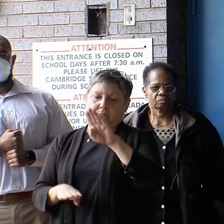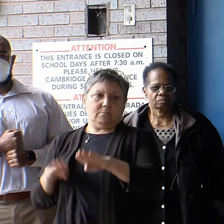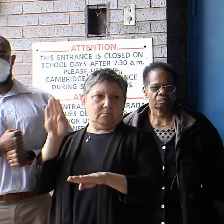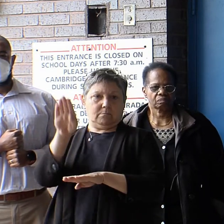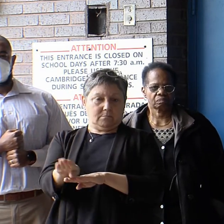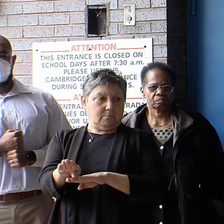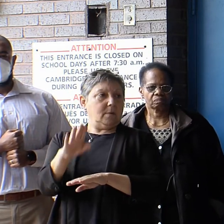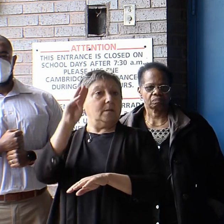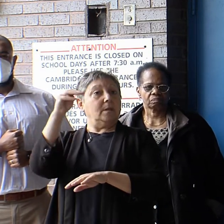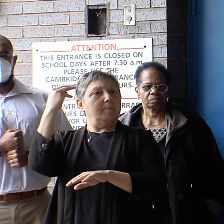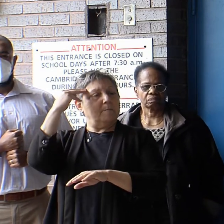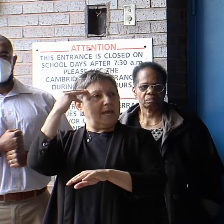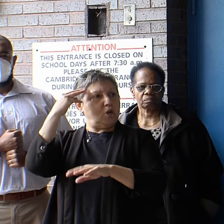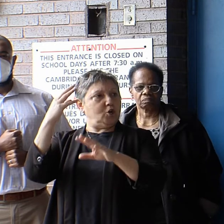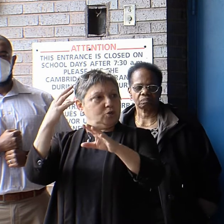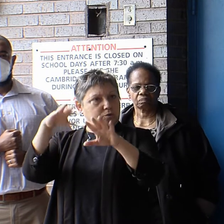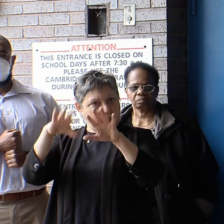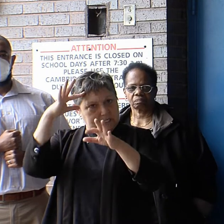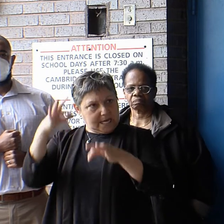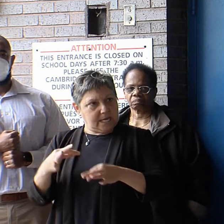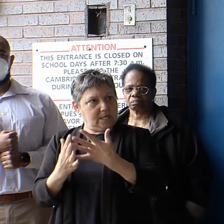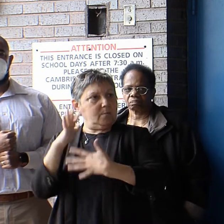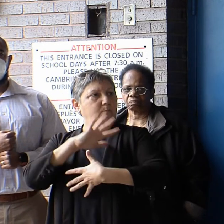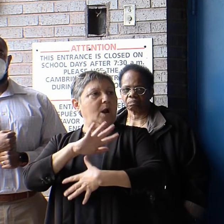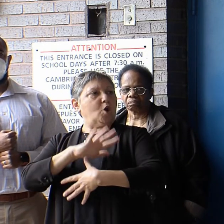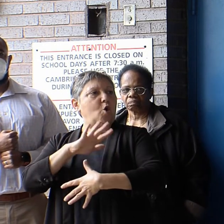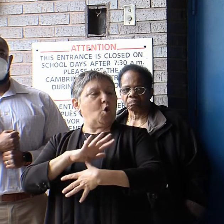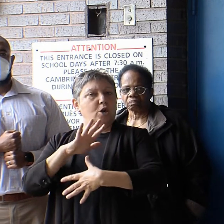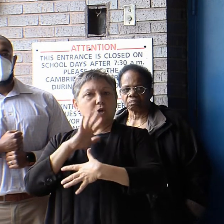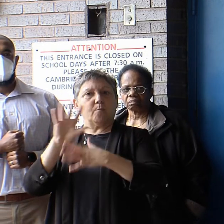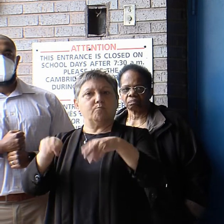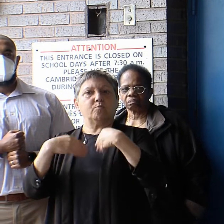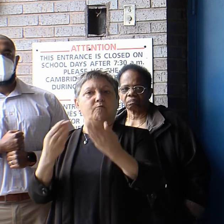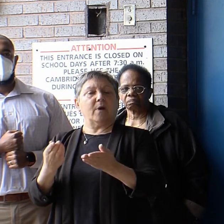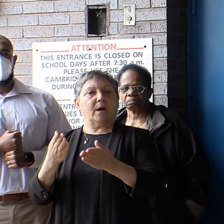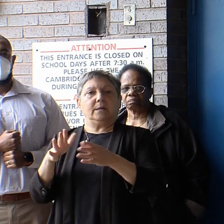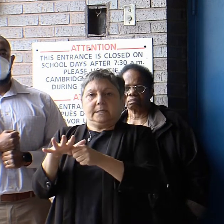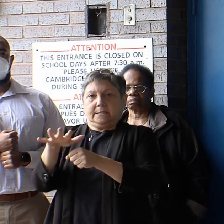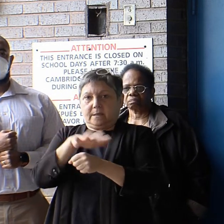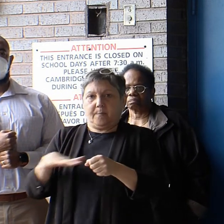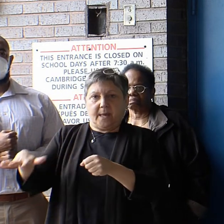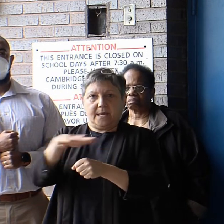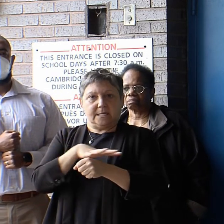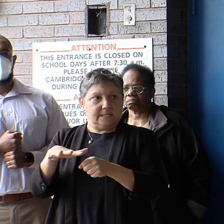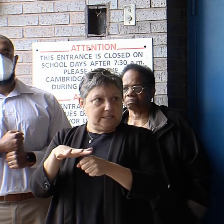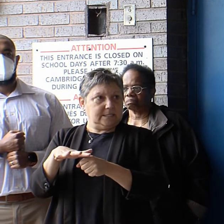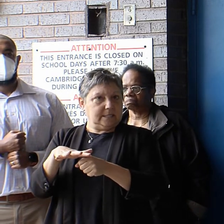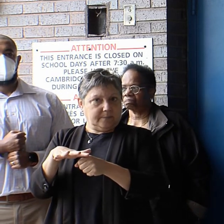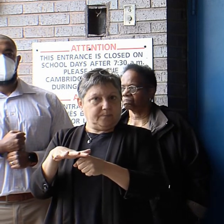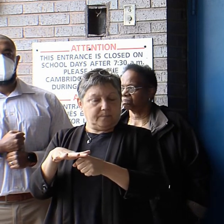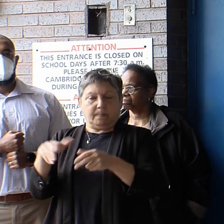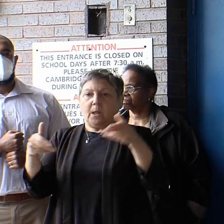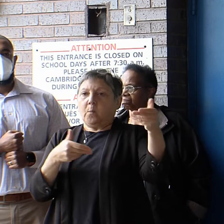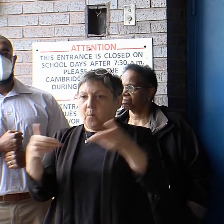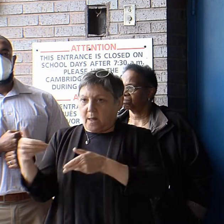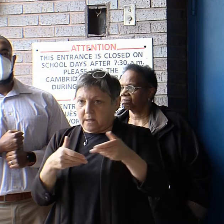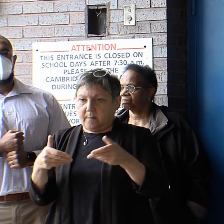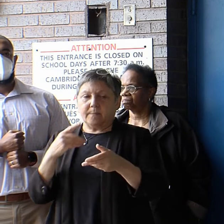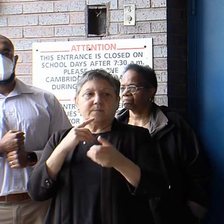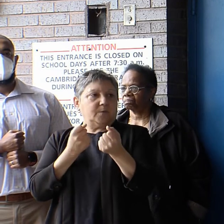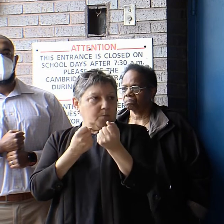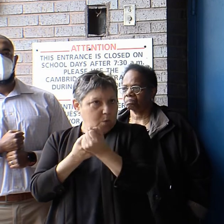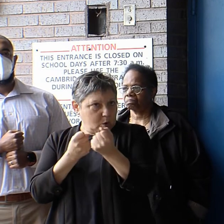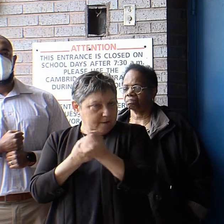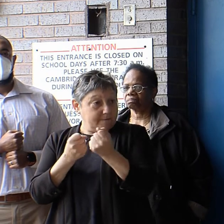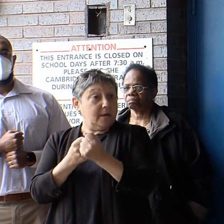priority, who's made this commitment to providing the kinds of spaces that will be welcoming and supportive